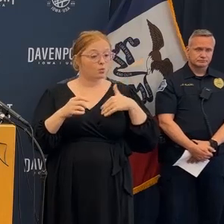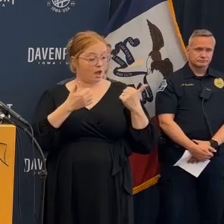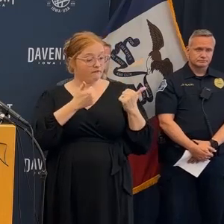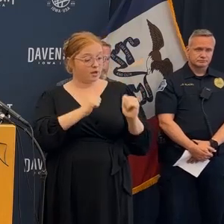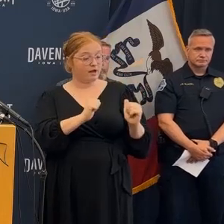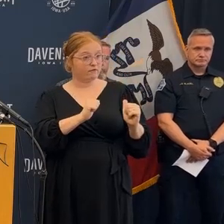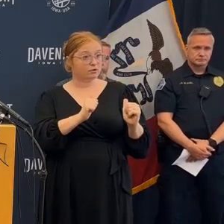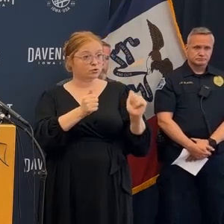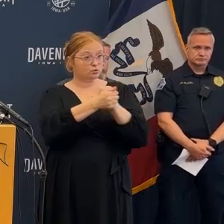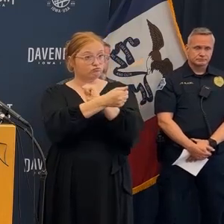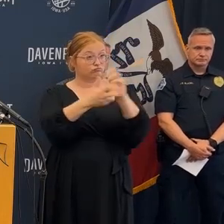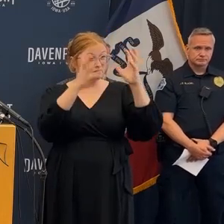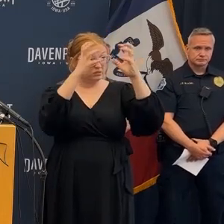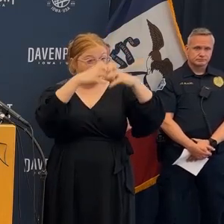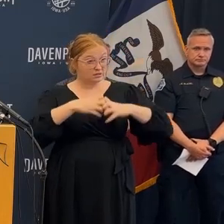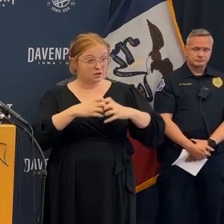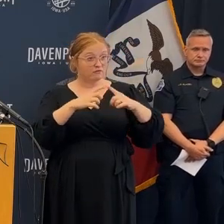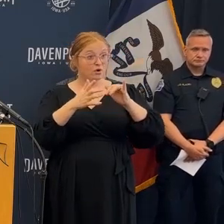years so